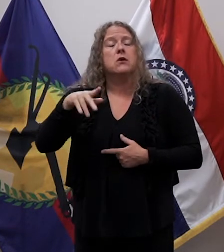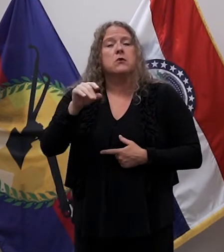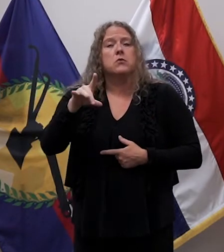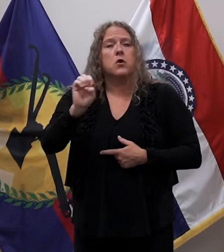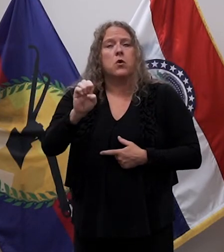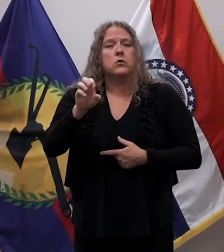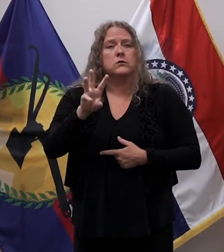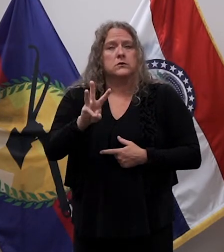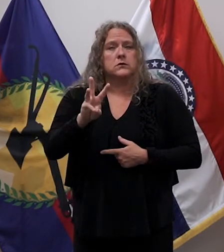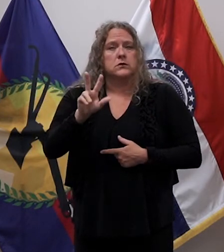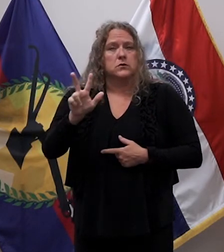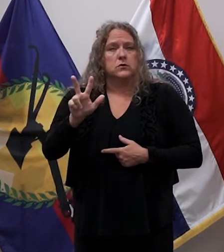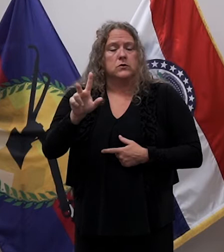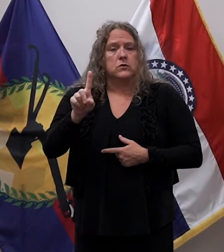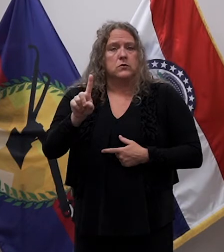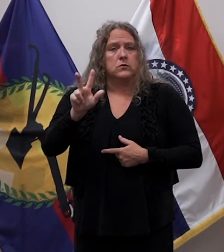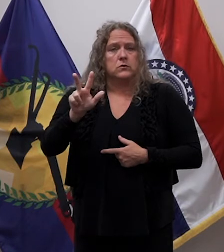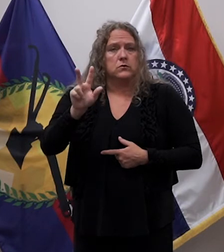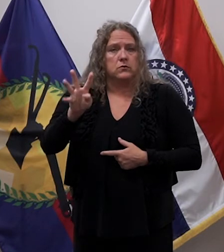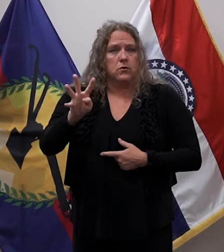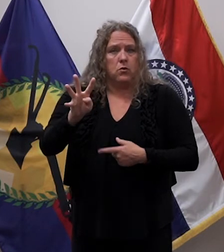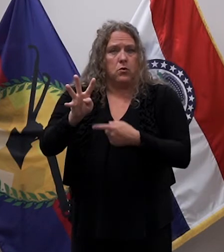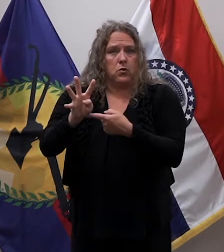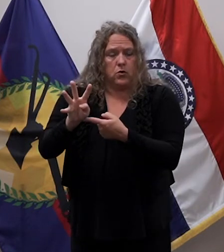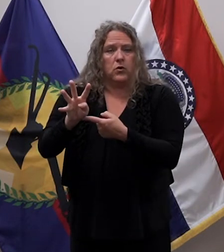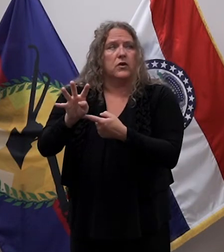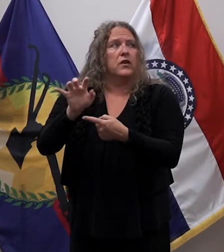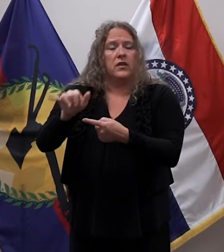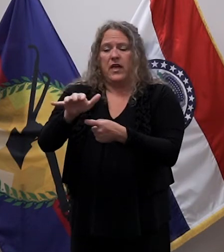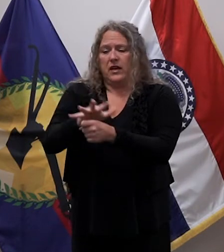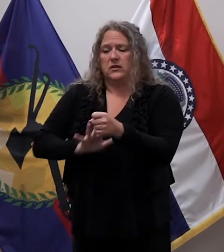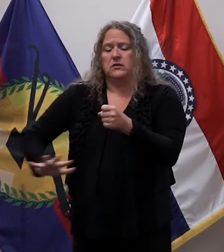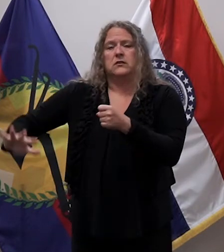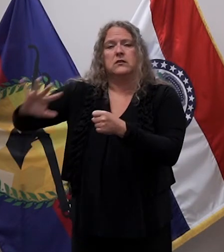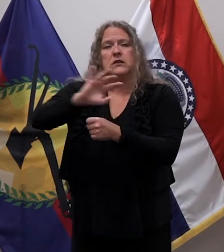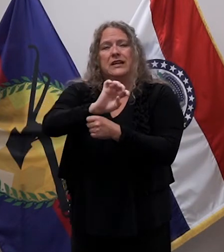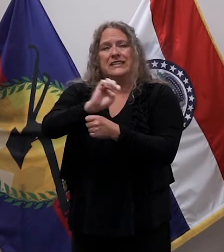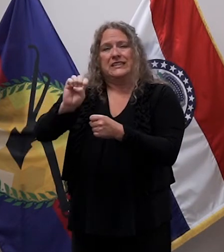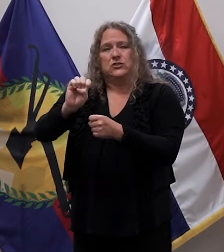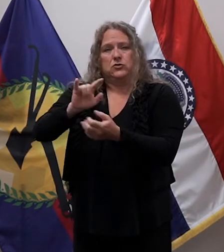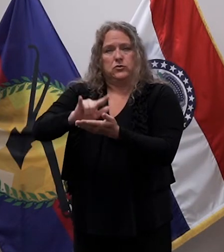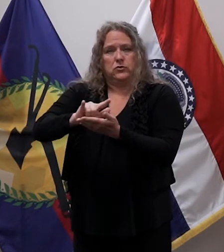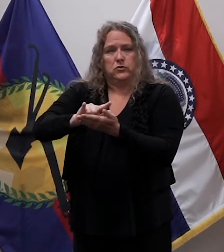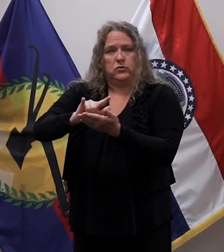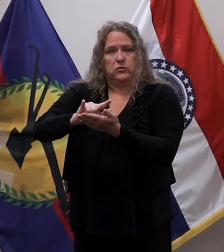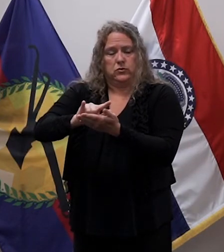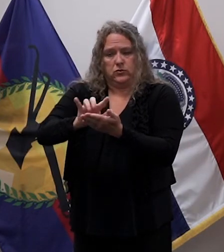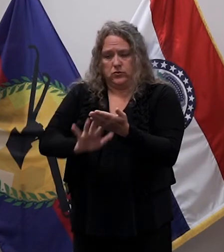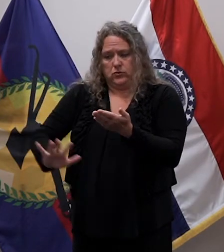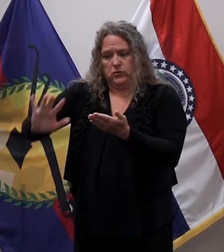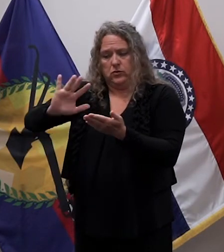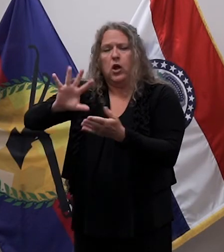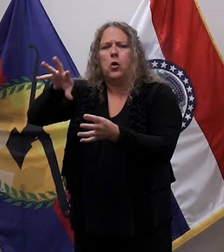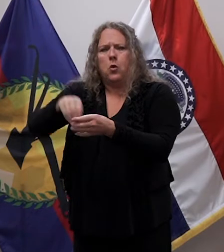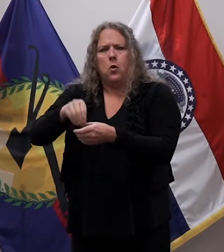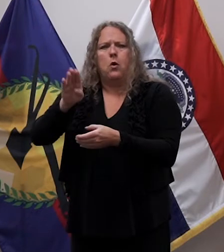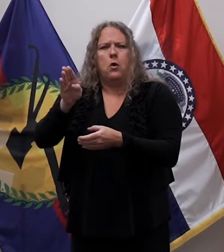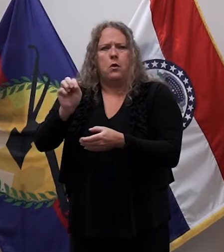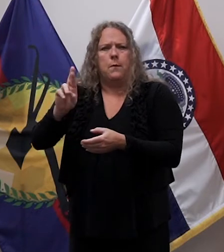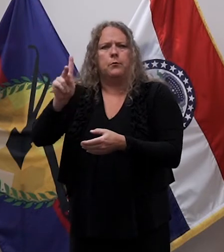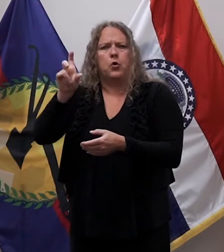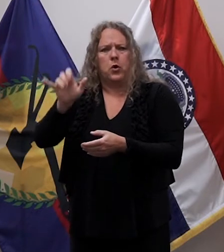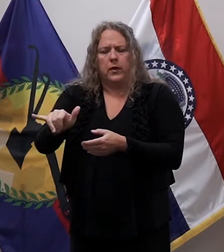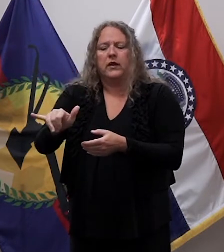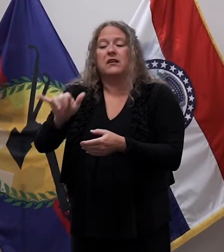63134, the area that wraps around the eastern edge of Lambert Airport and includes Berkeley, a